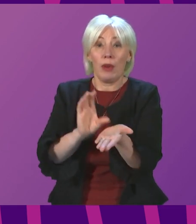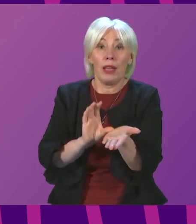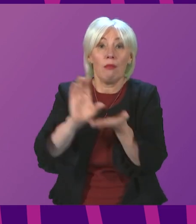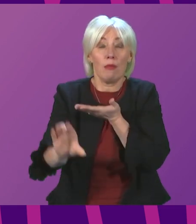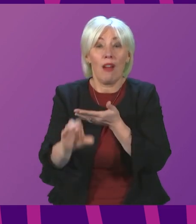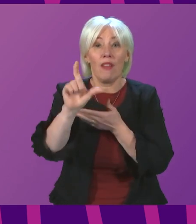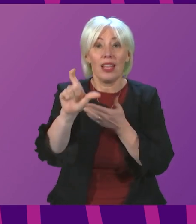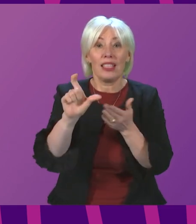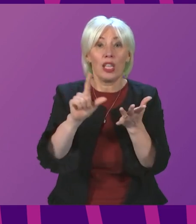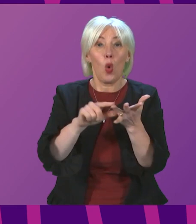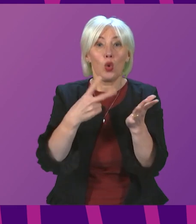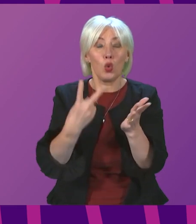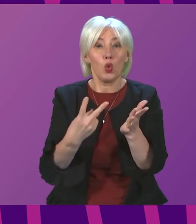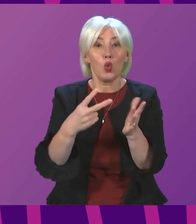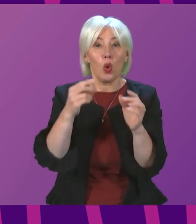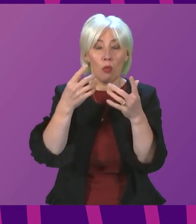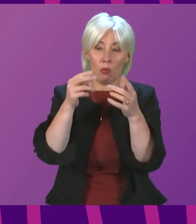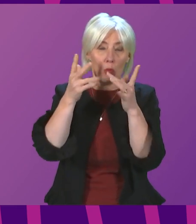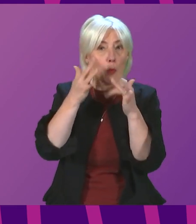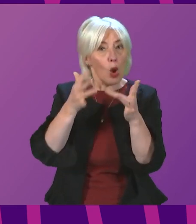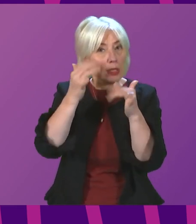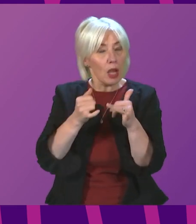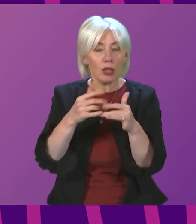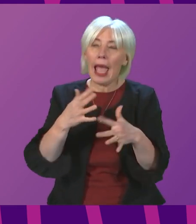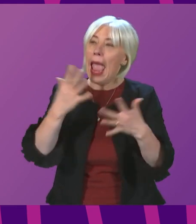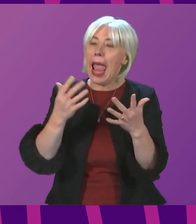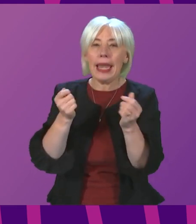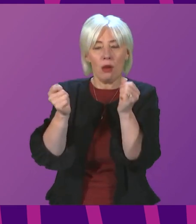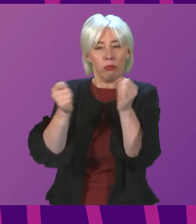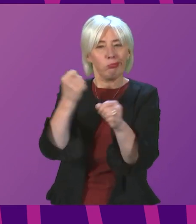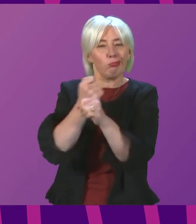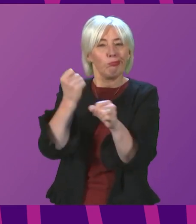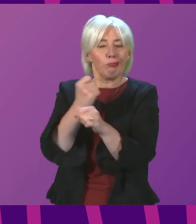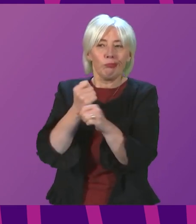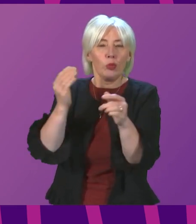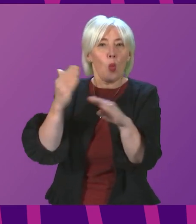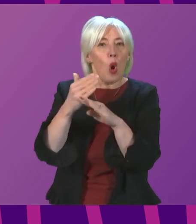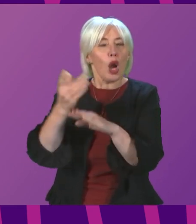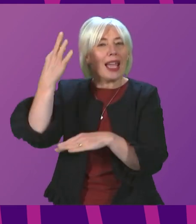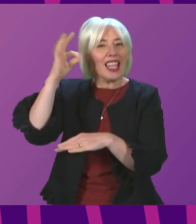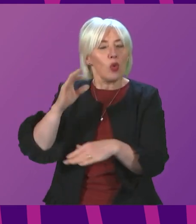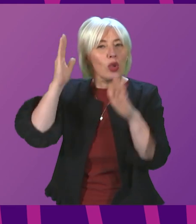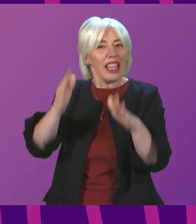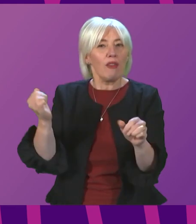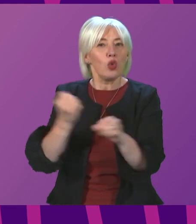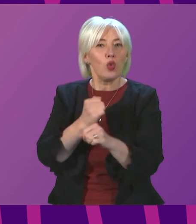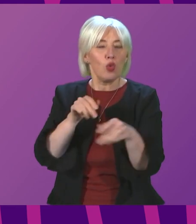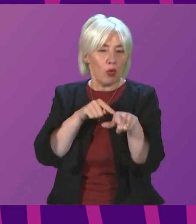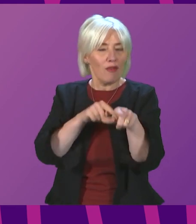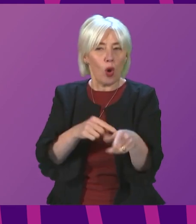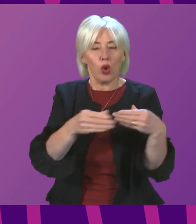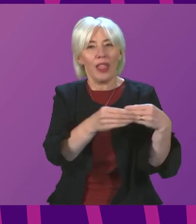monitors and will support any remedial work that councils need to do to improve airflow and comply with the new guidance.